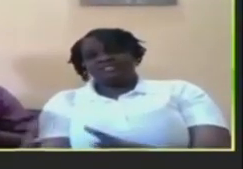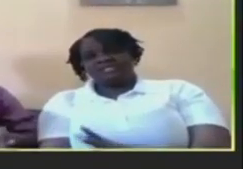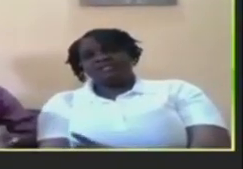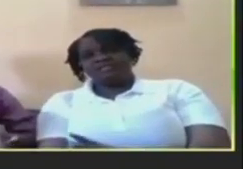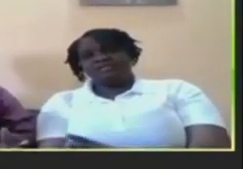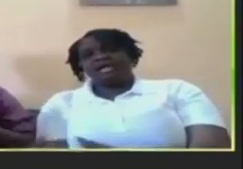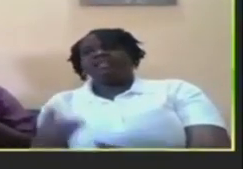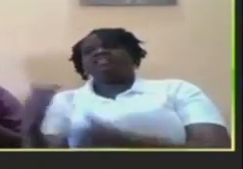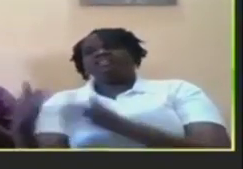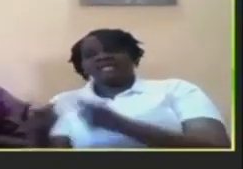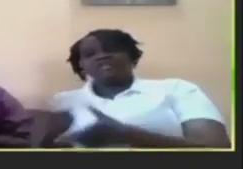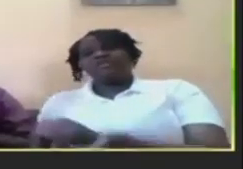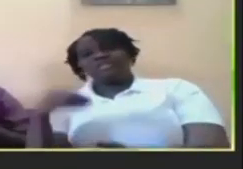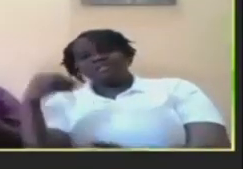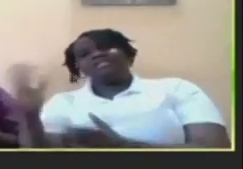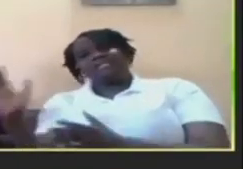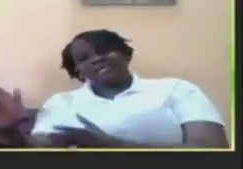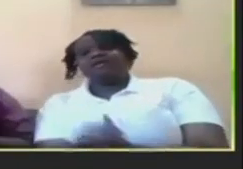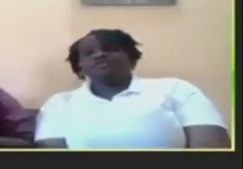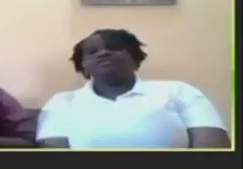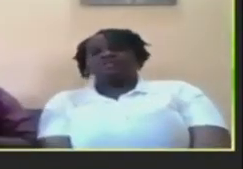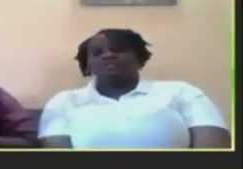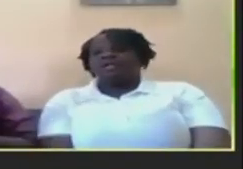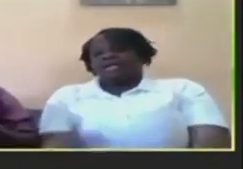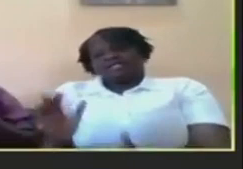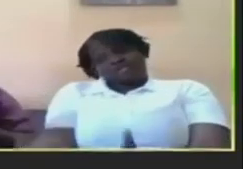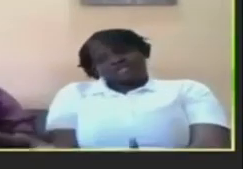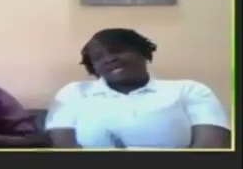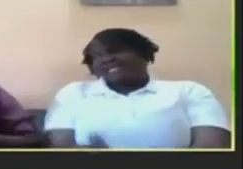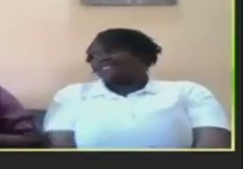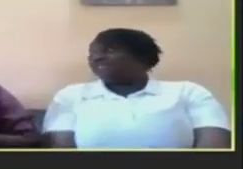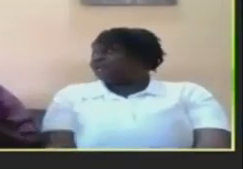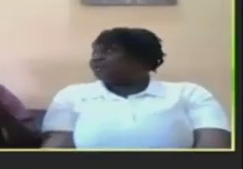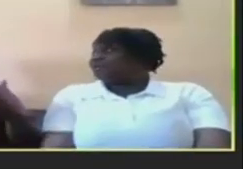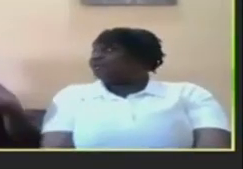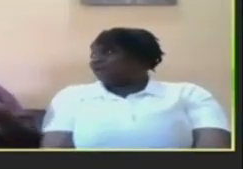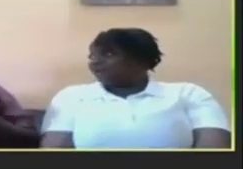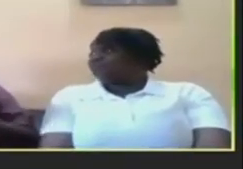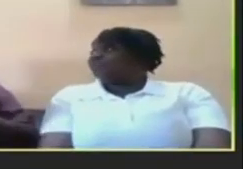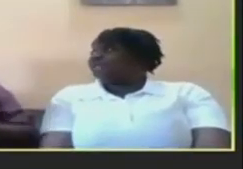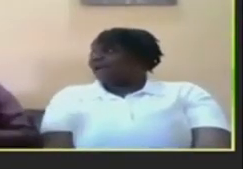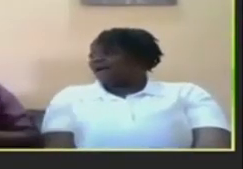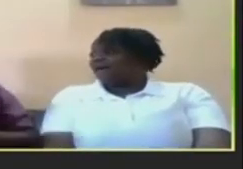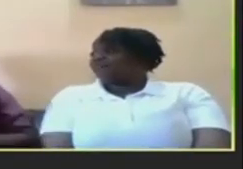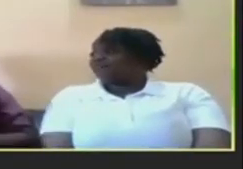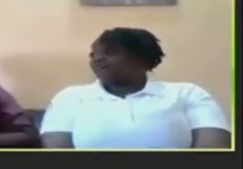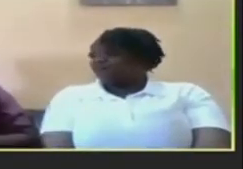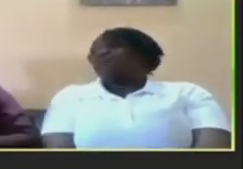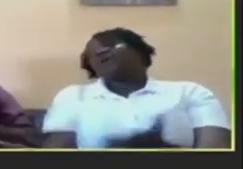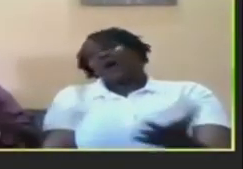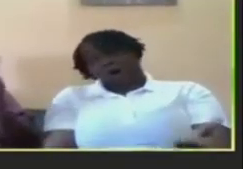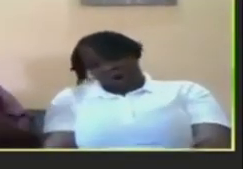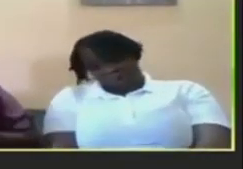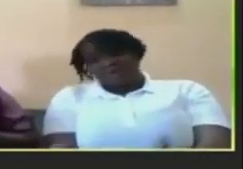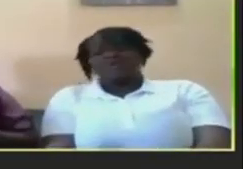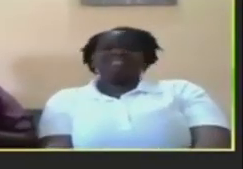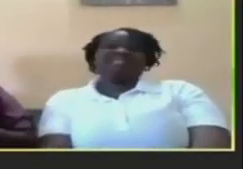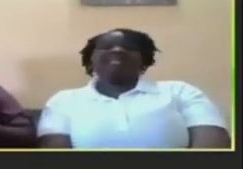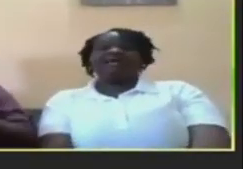and then you learn their in Trinidad and Tobago we have our own sign language